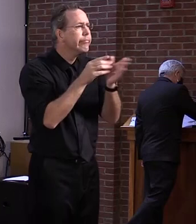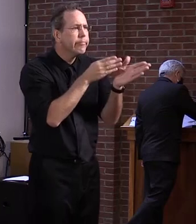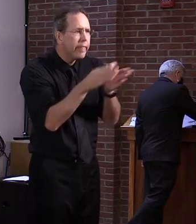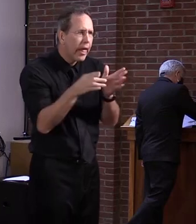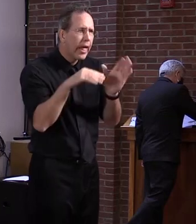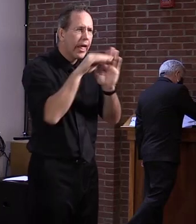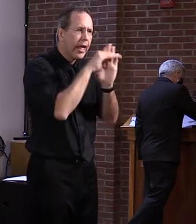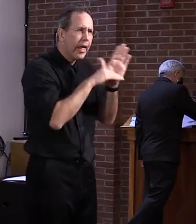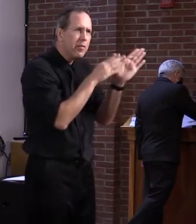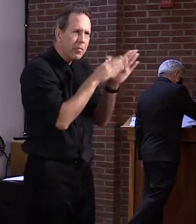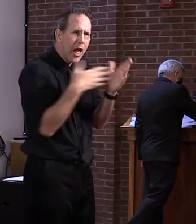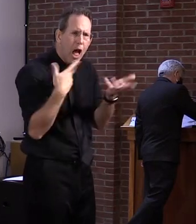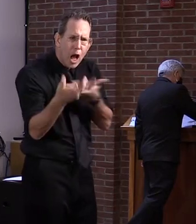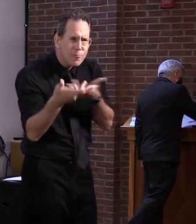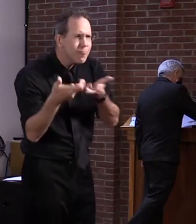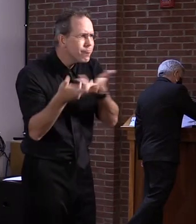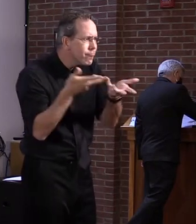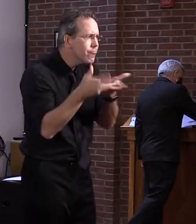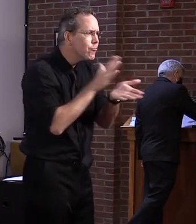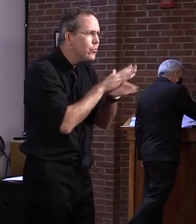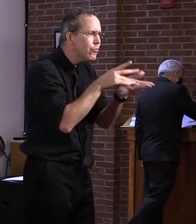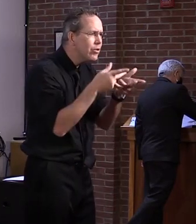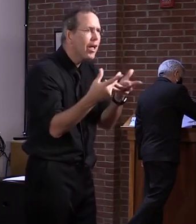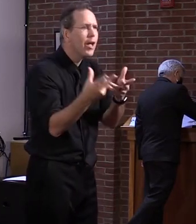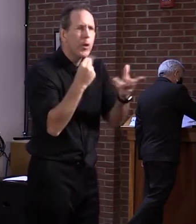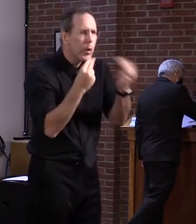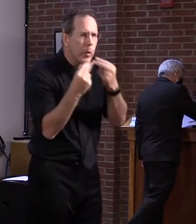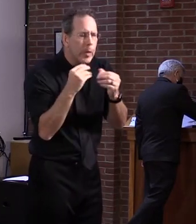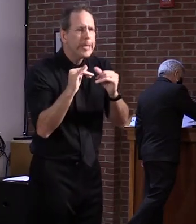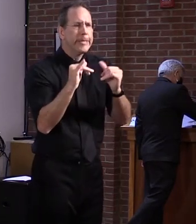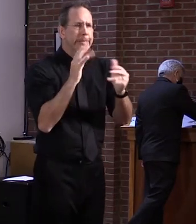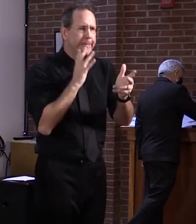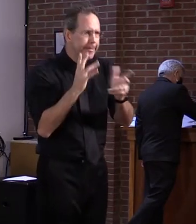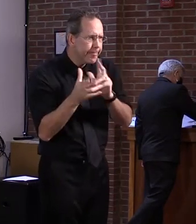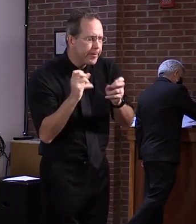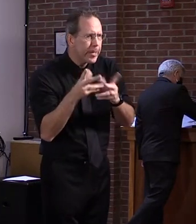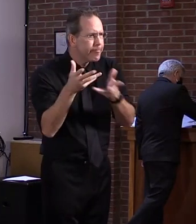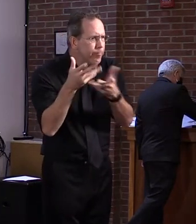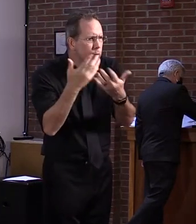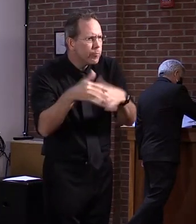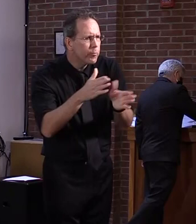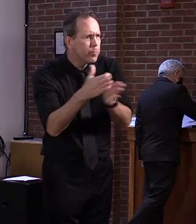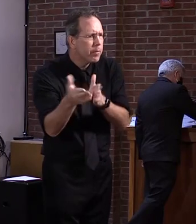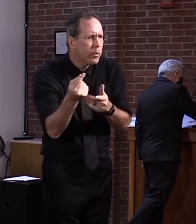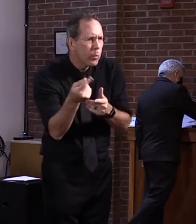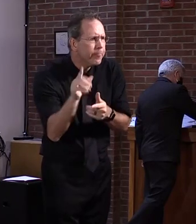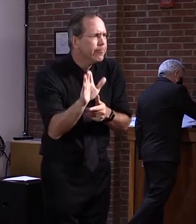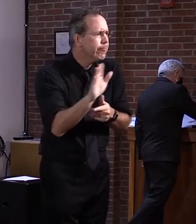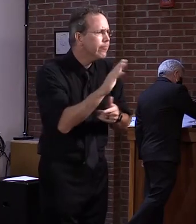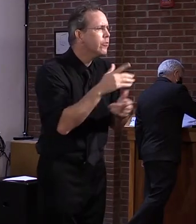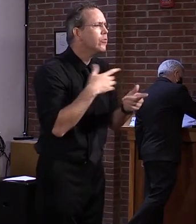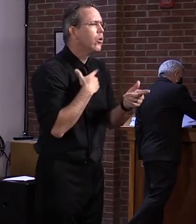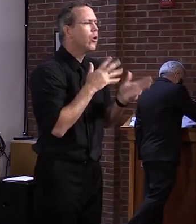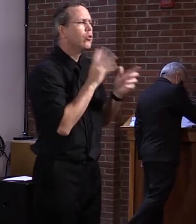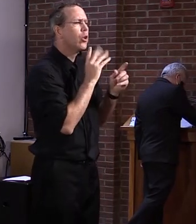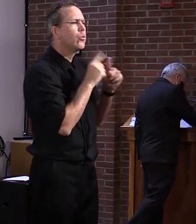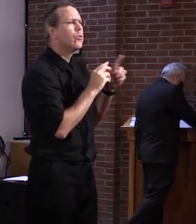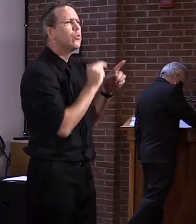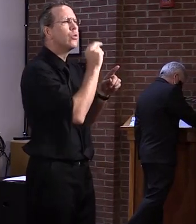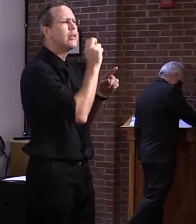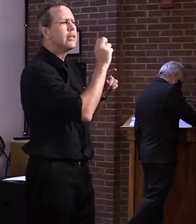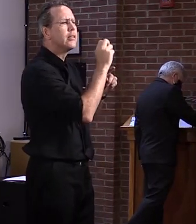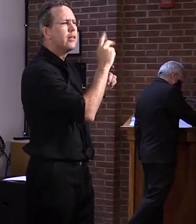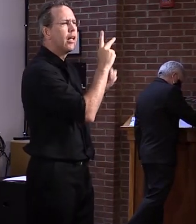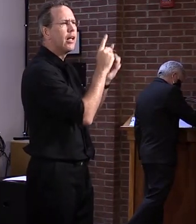availability. Um, I have talked with the superintendent in North Country Schools a bit about, uh, his reopening plans. I know it's still fairly